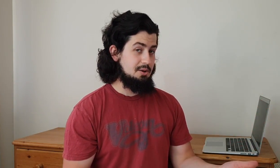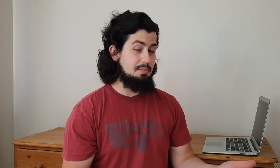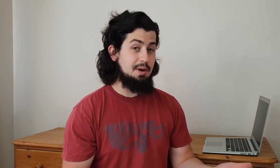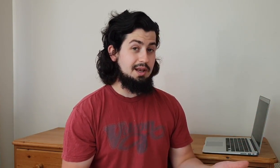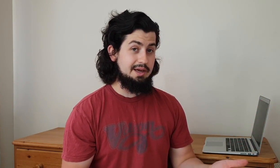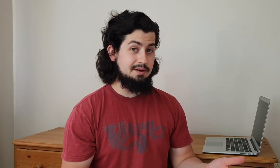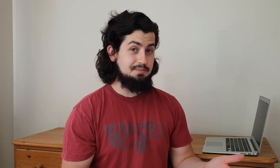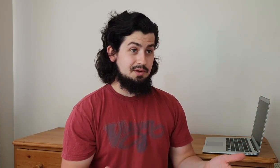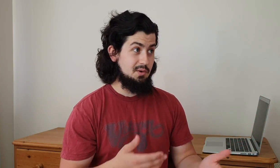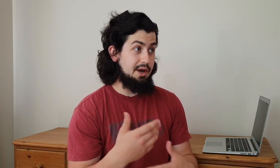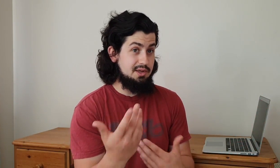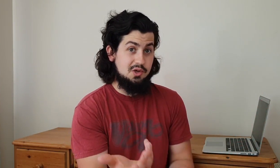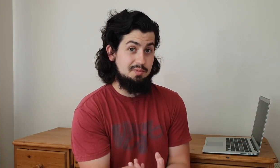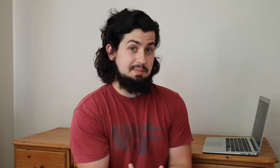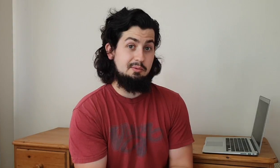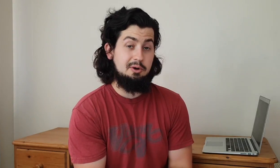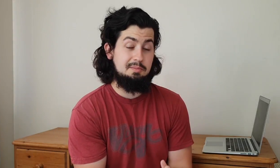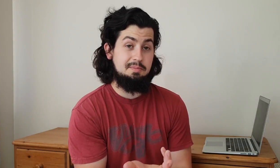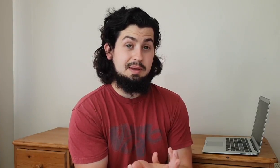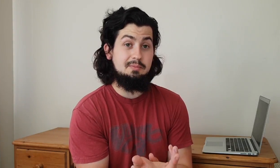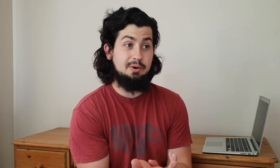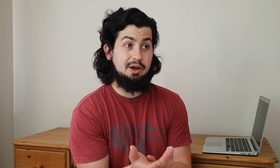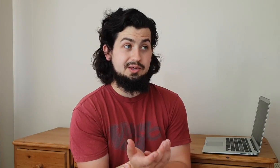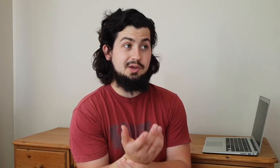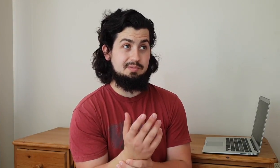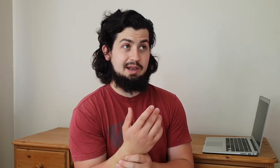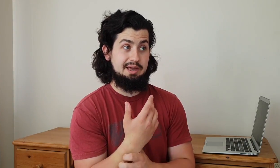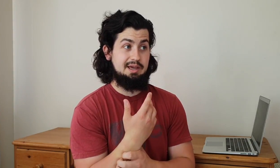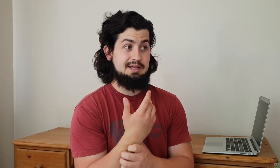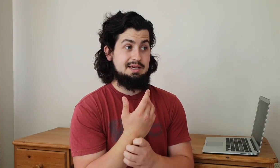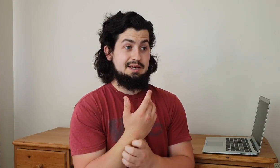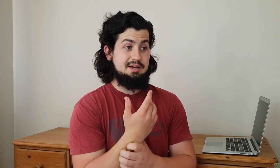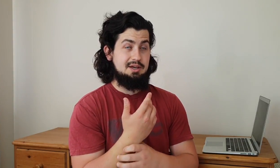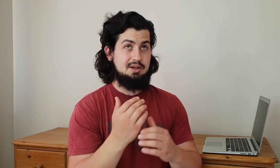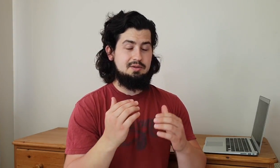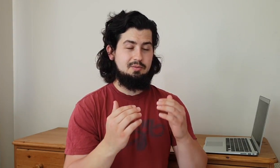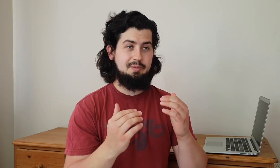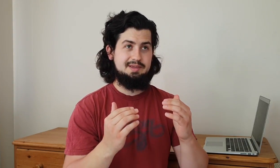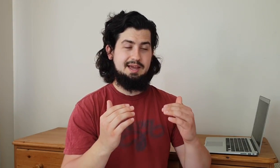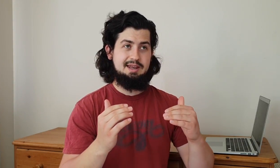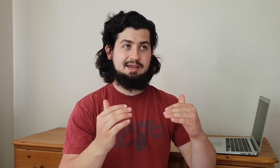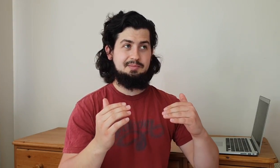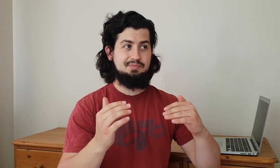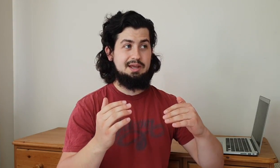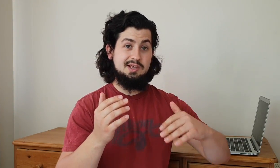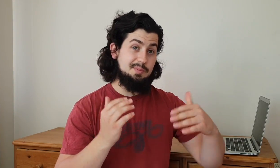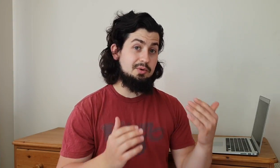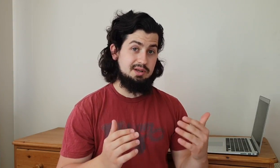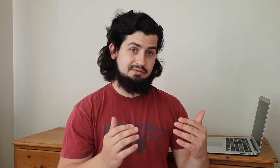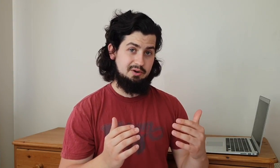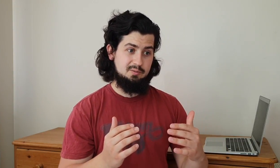but like so i assume that people won't people i assume that like what am i saying like in a spoken environment